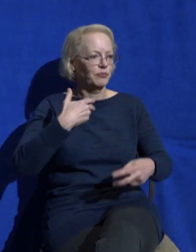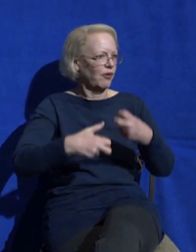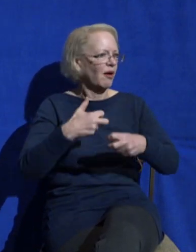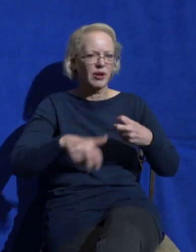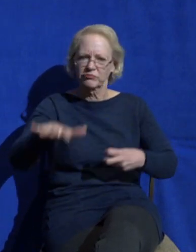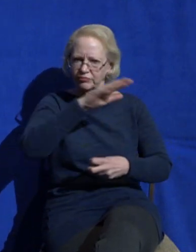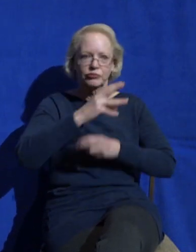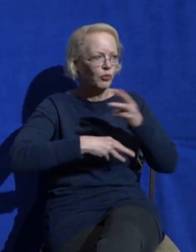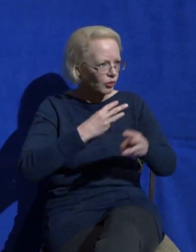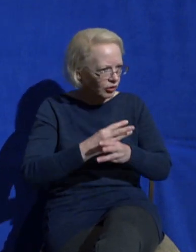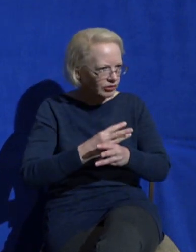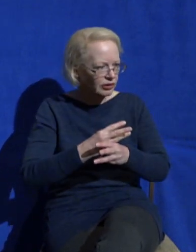hurry sickness.